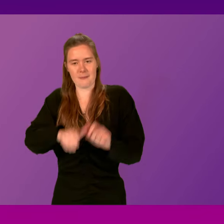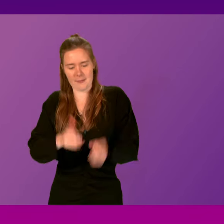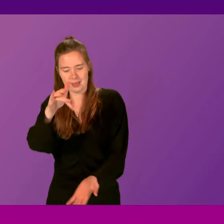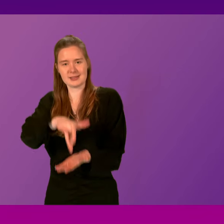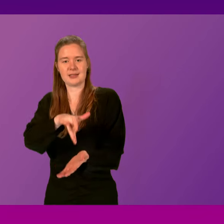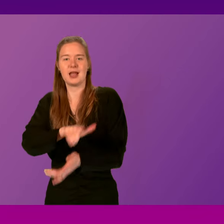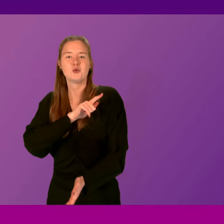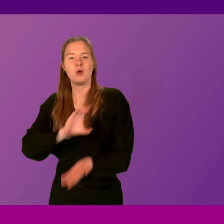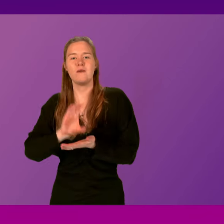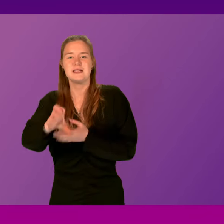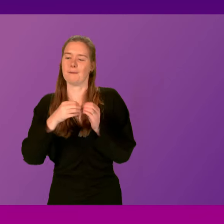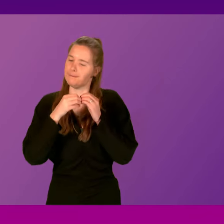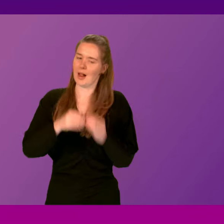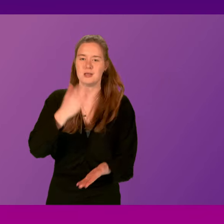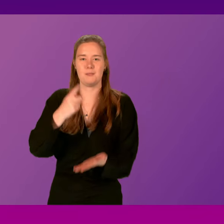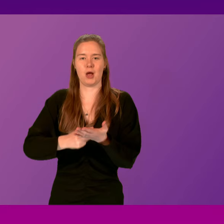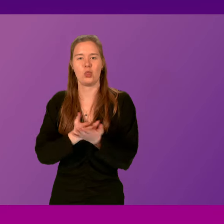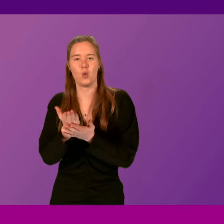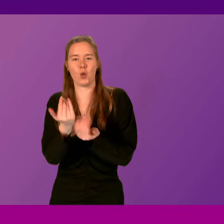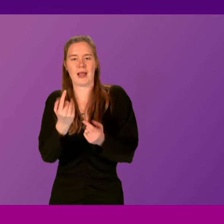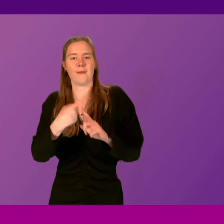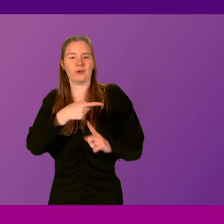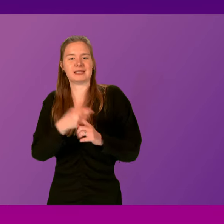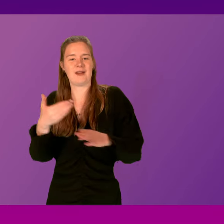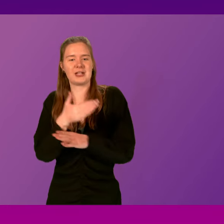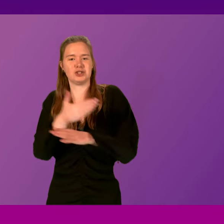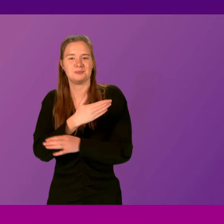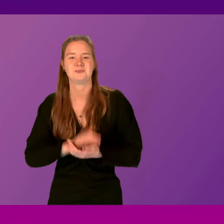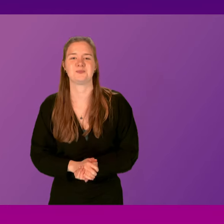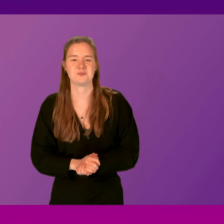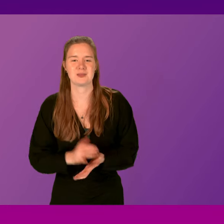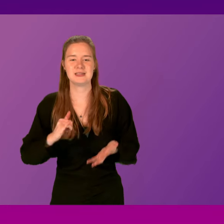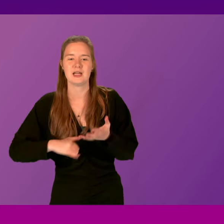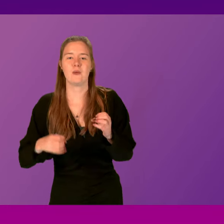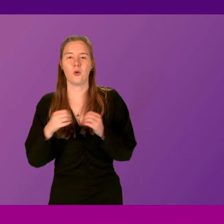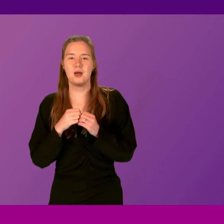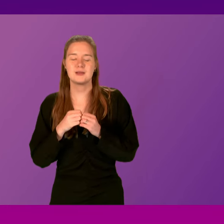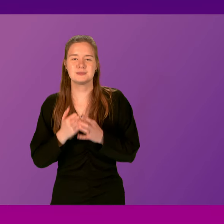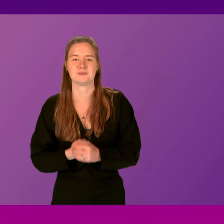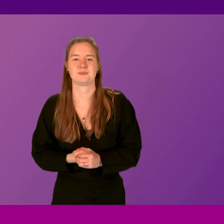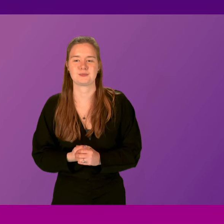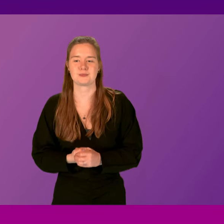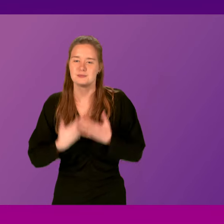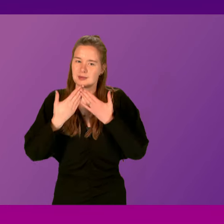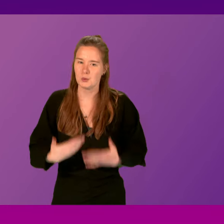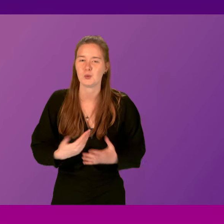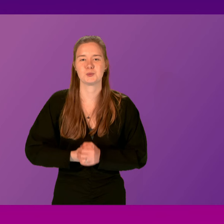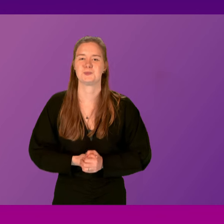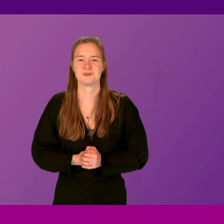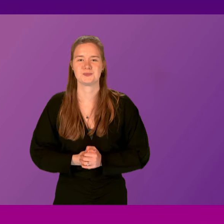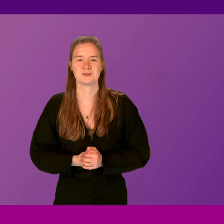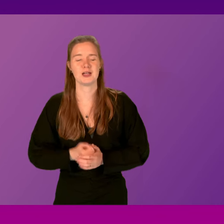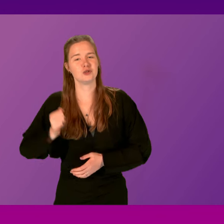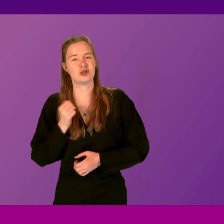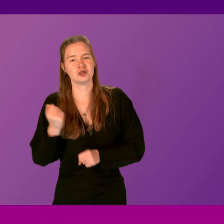why we're investing the billions that we are in climate positive actions. Suda Boyack. Thank you, Presiding Officer. First Minister, the Scottish